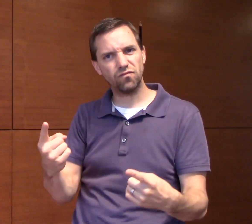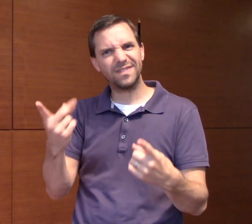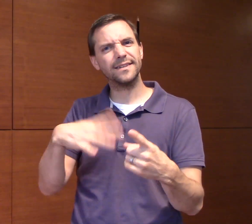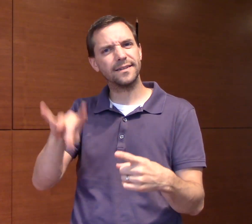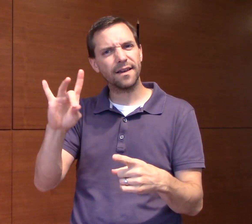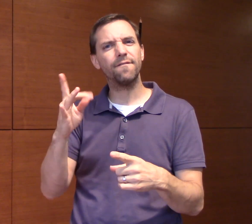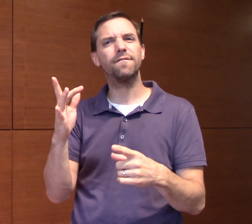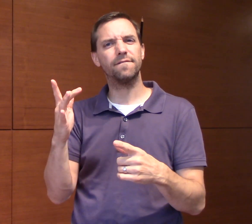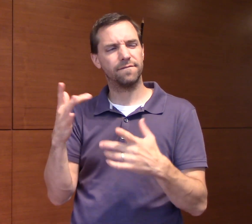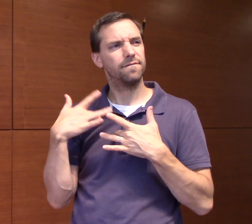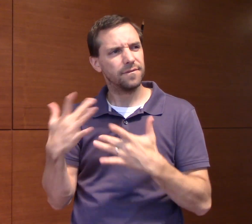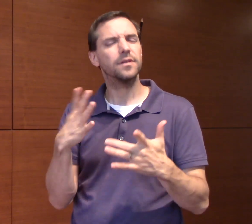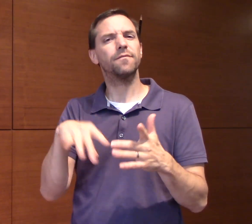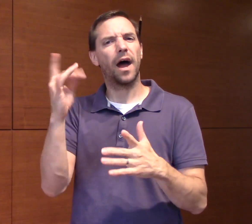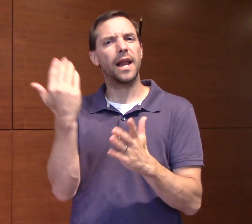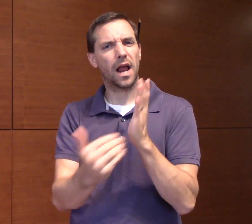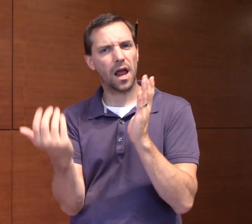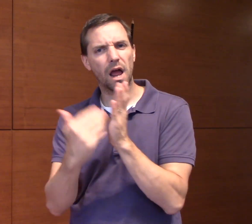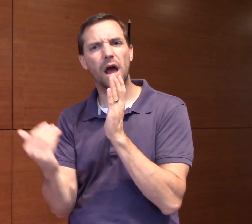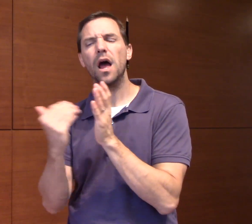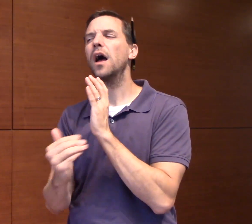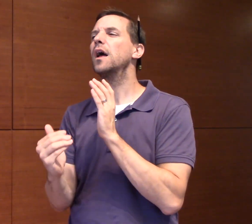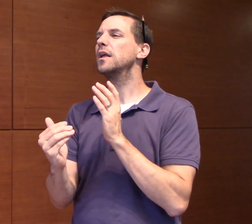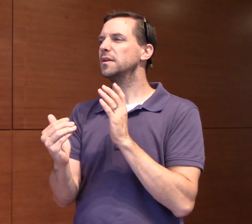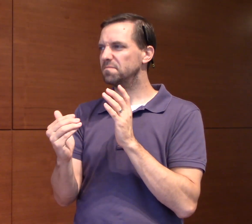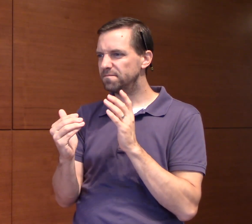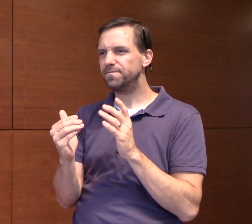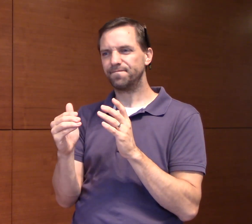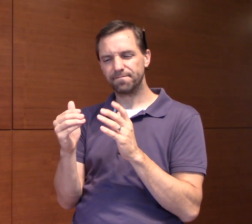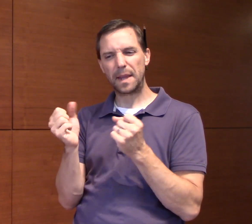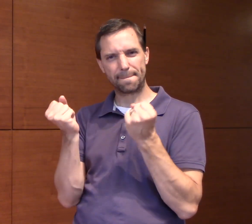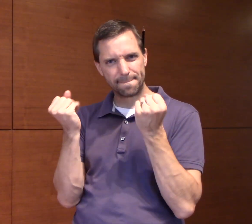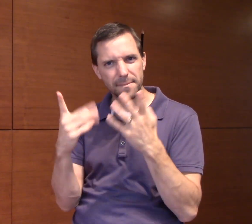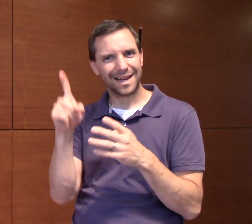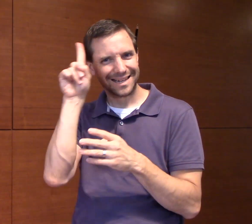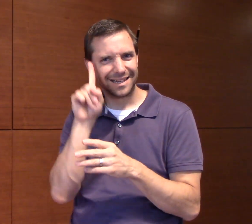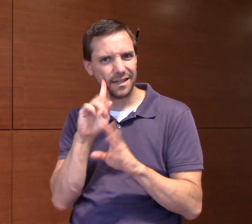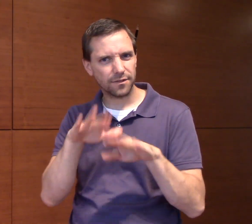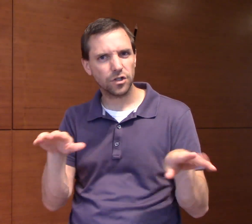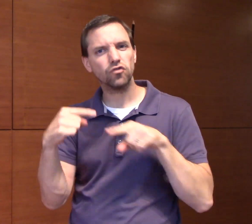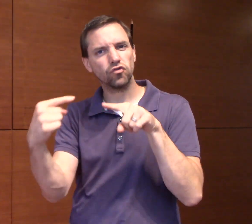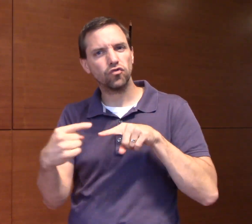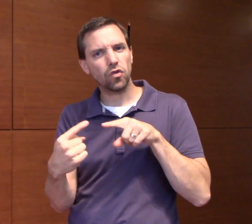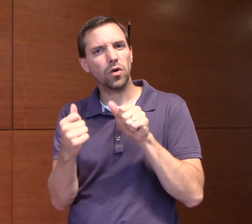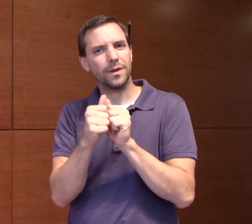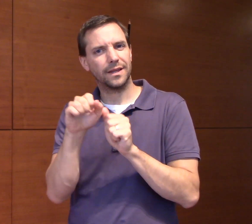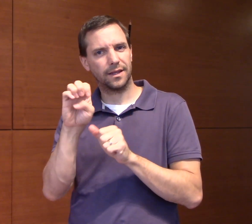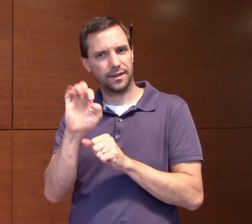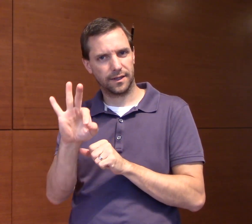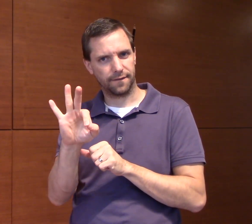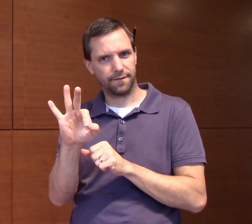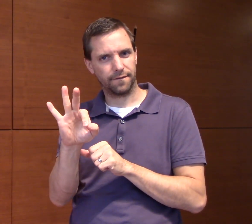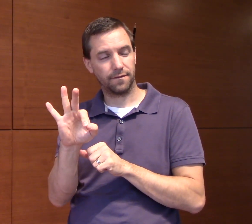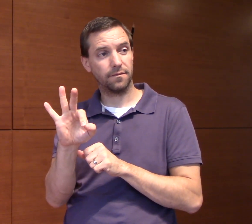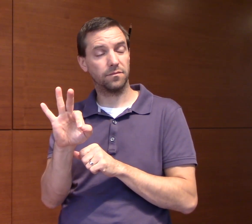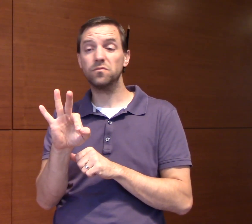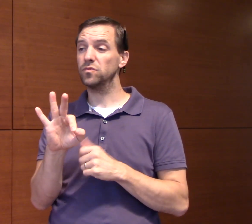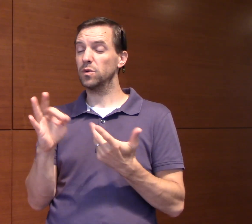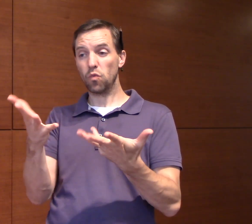deaf children. For a long time, research has tended to find over and over again that many deaf children